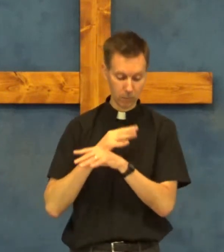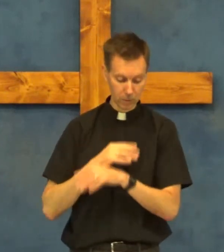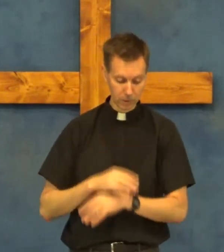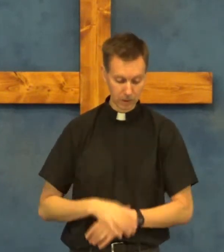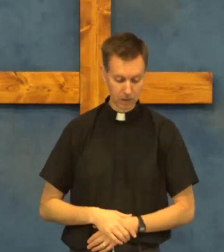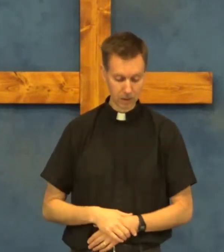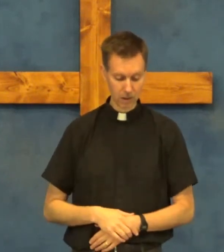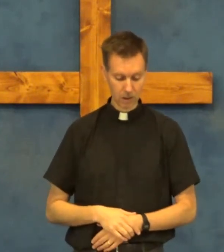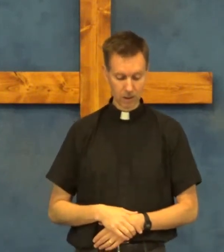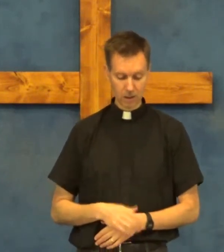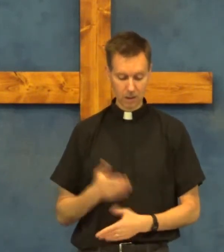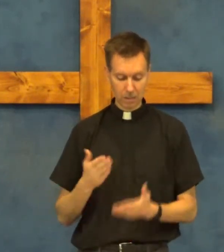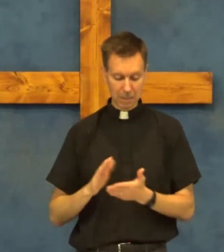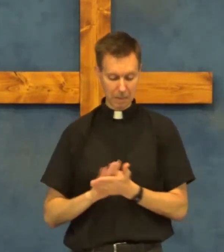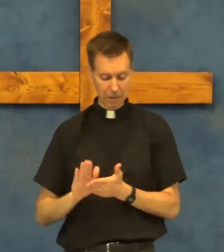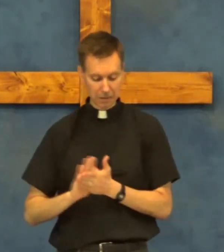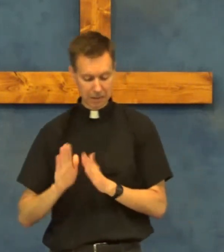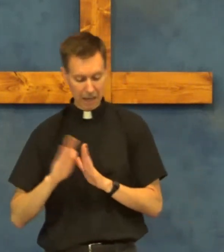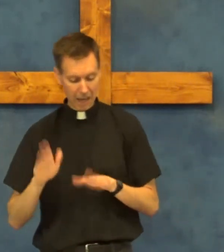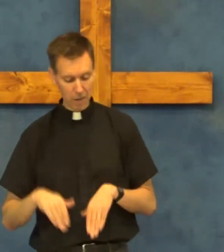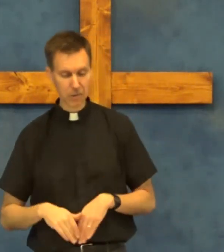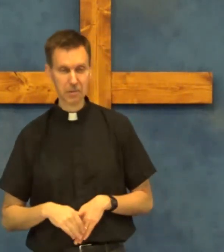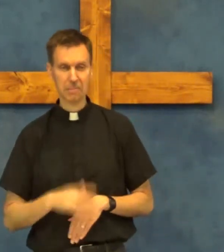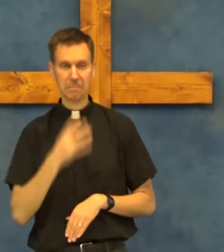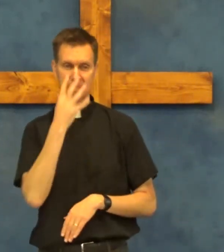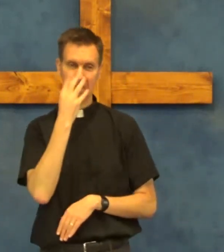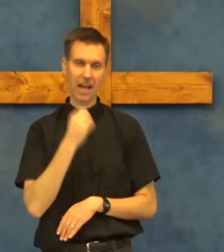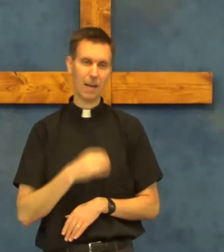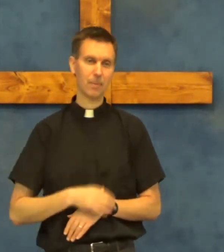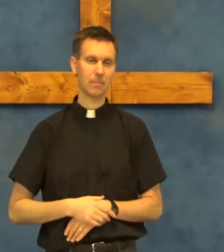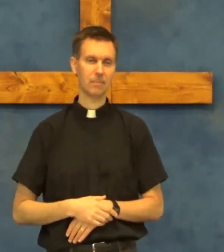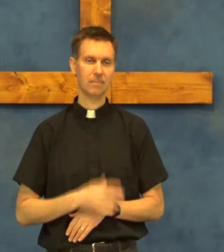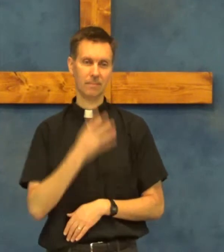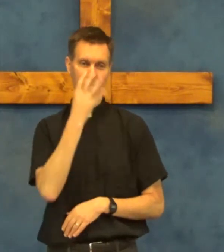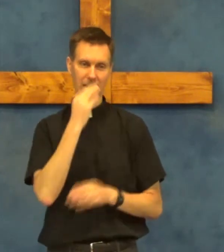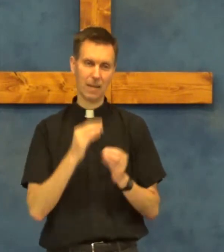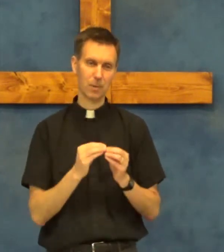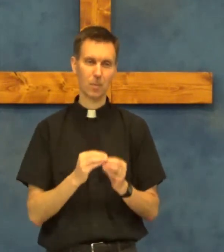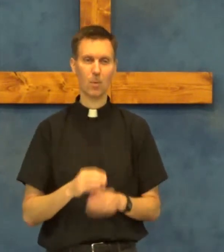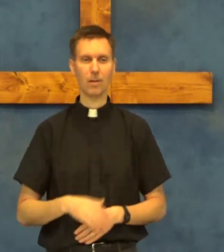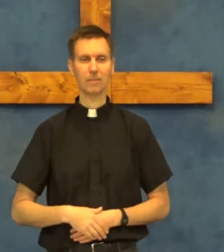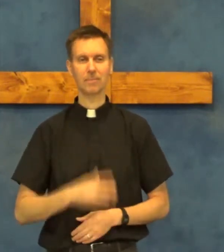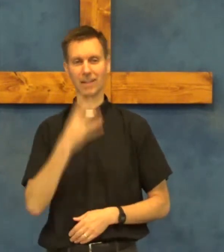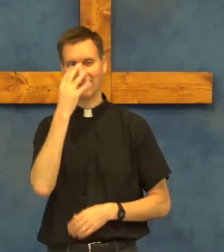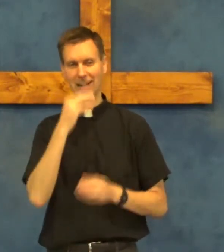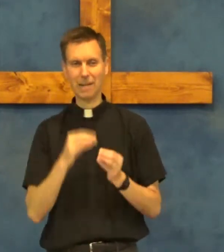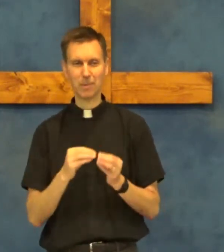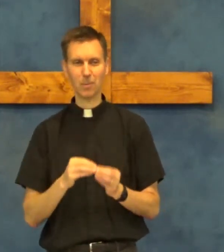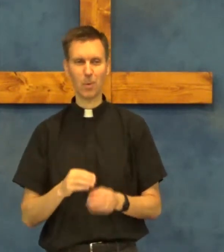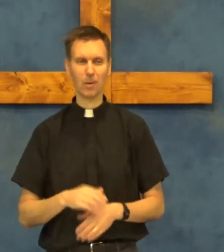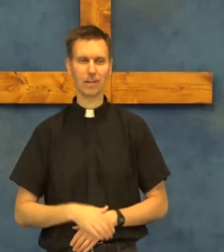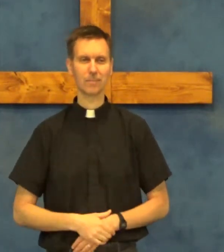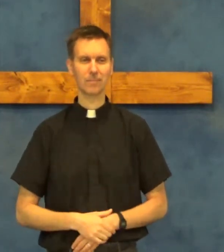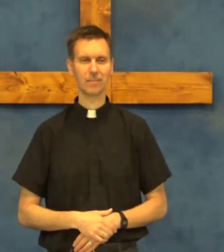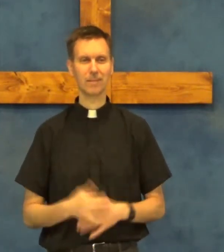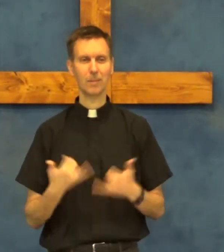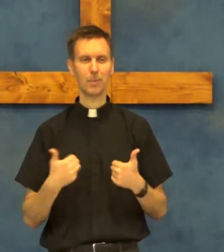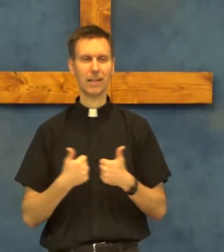vp maybe clean the house map map some more map some more play